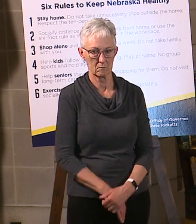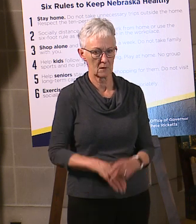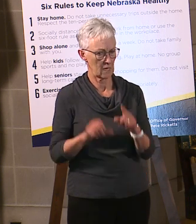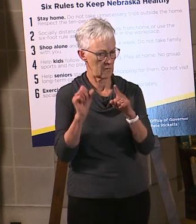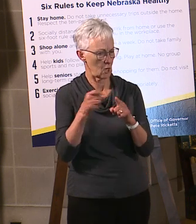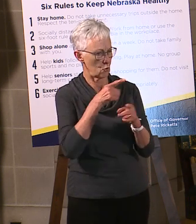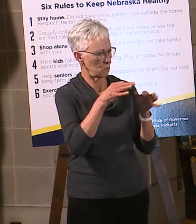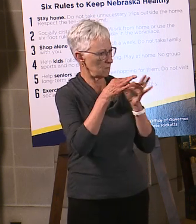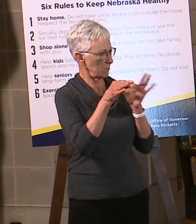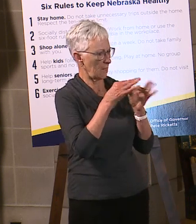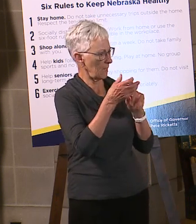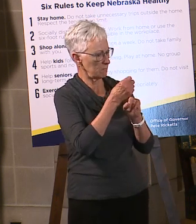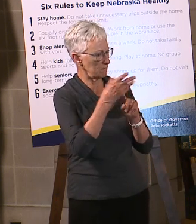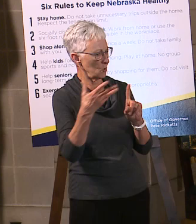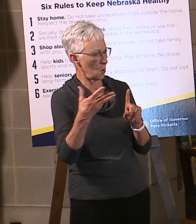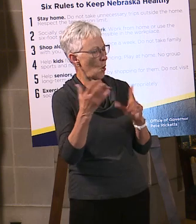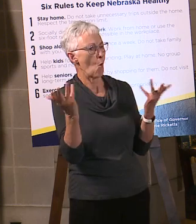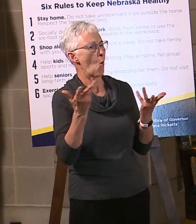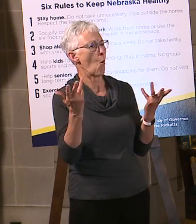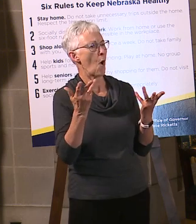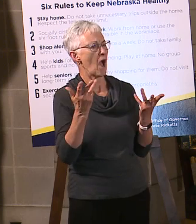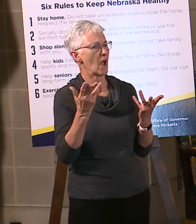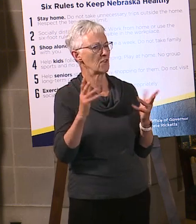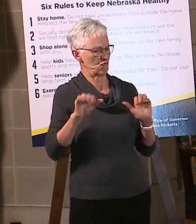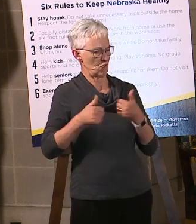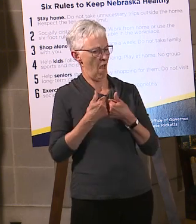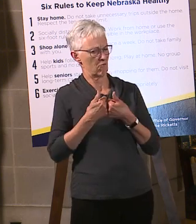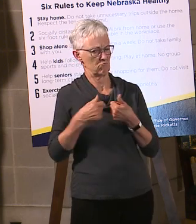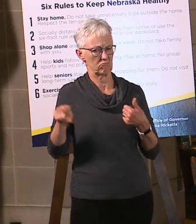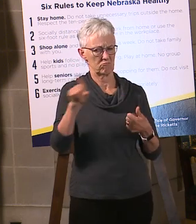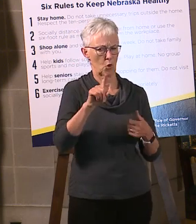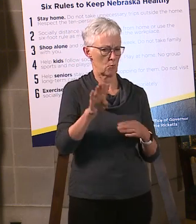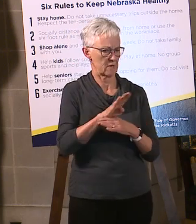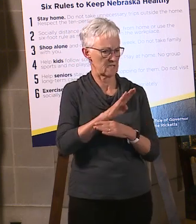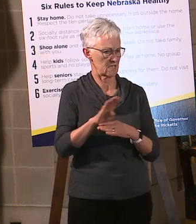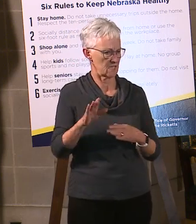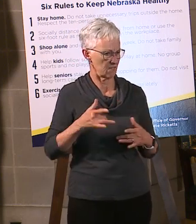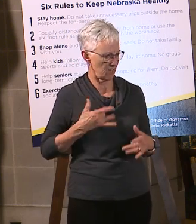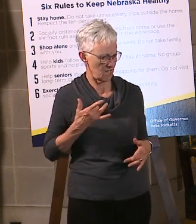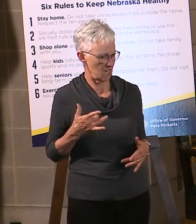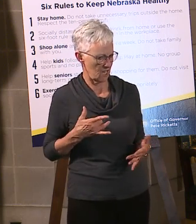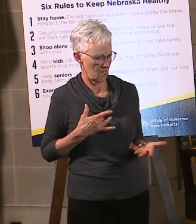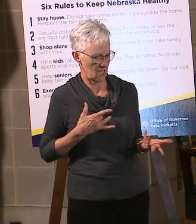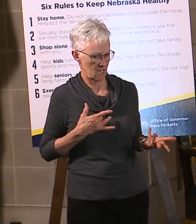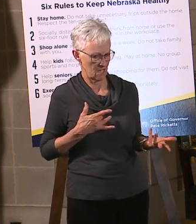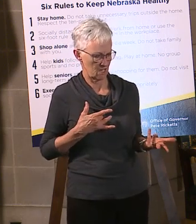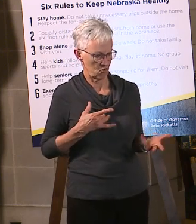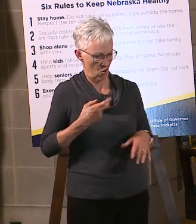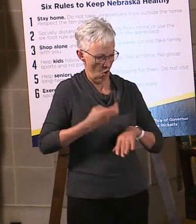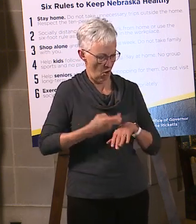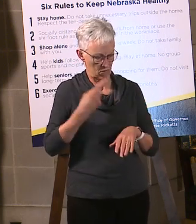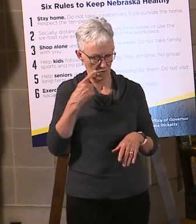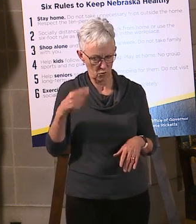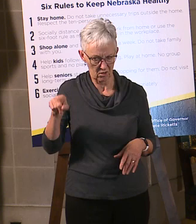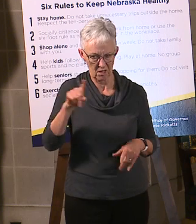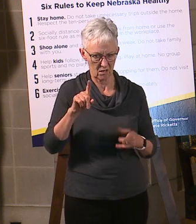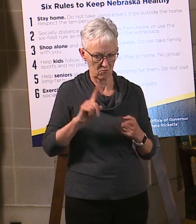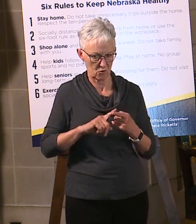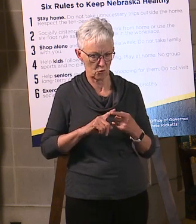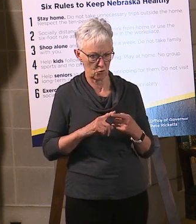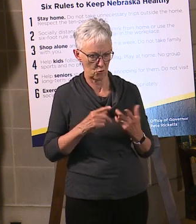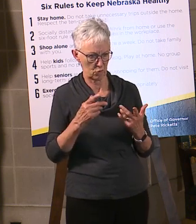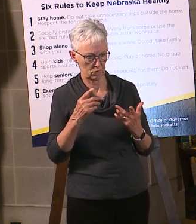facing in trying to do that? So the question that's being asked is, are we hearing from businesses about the challenges that they are facing?